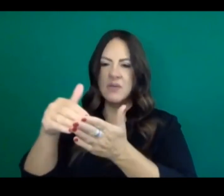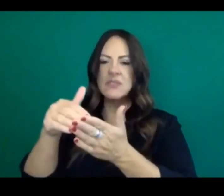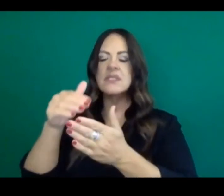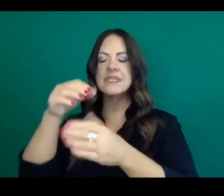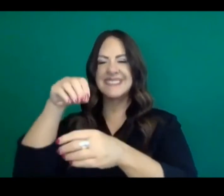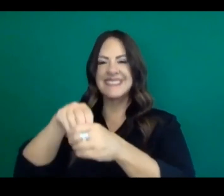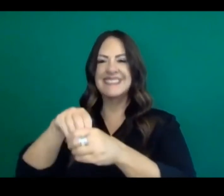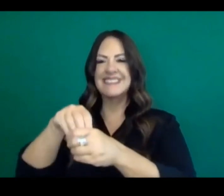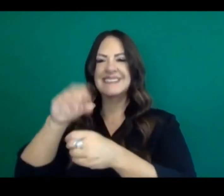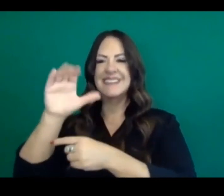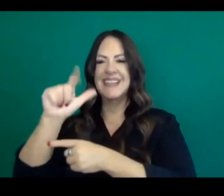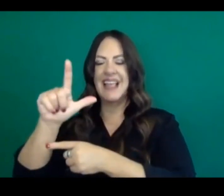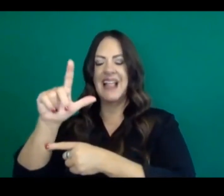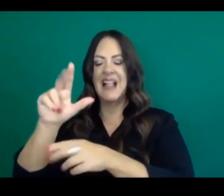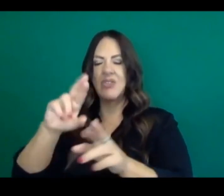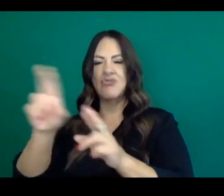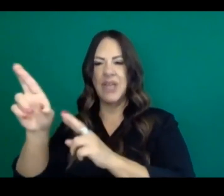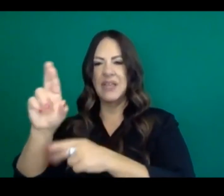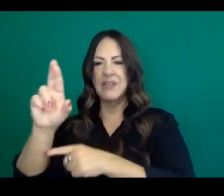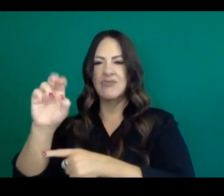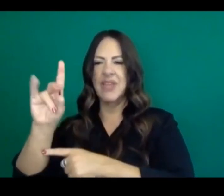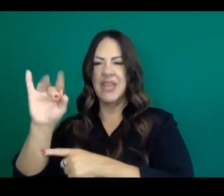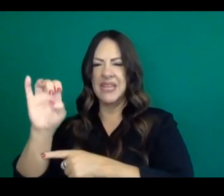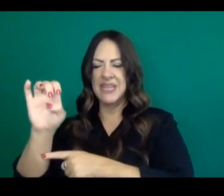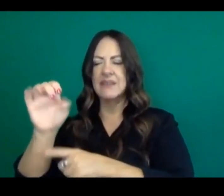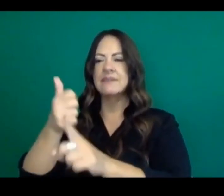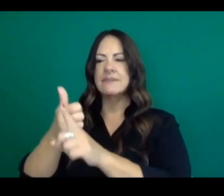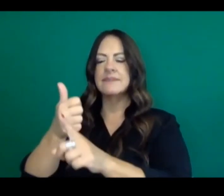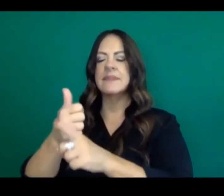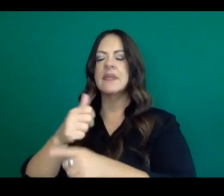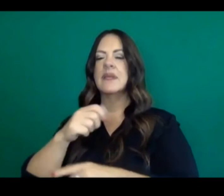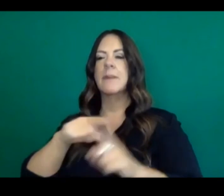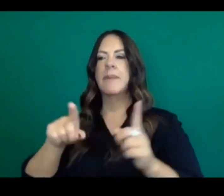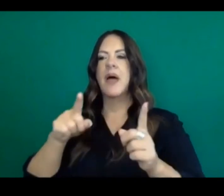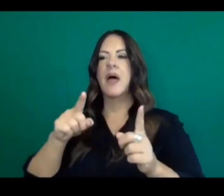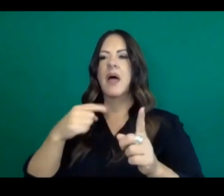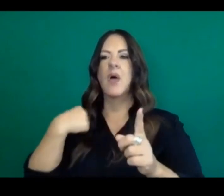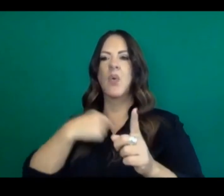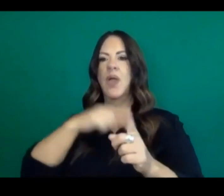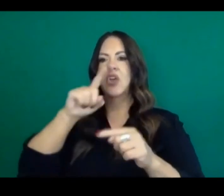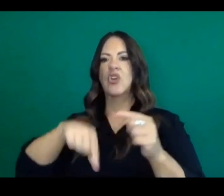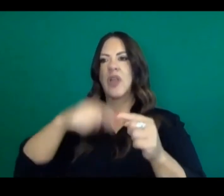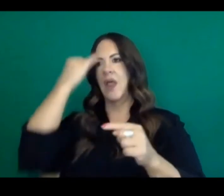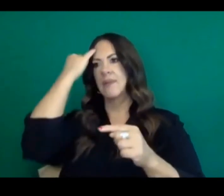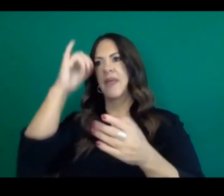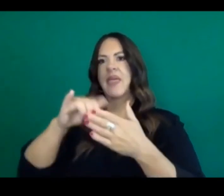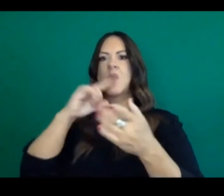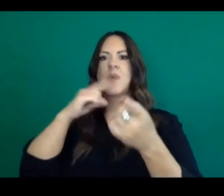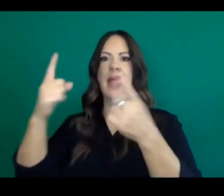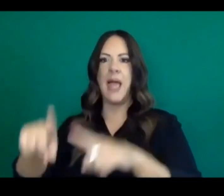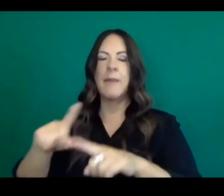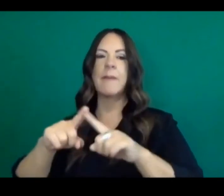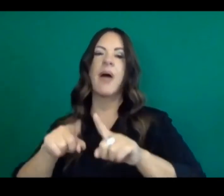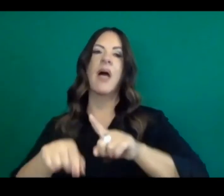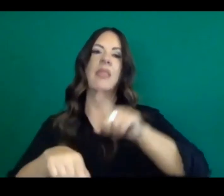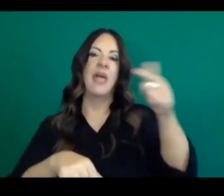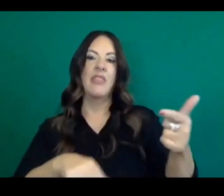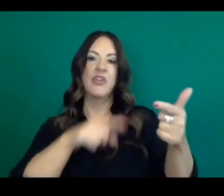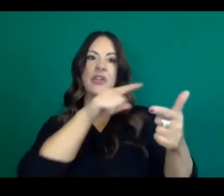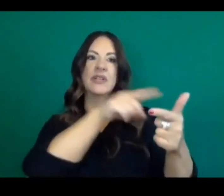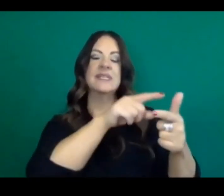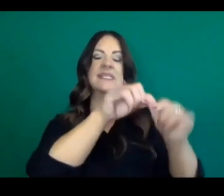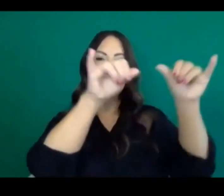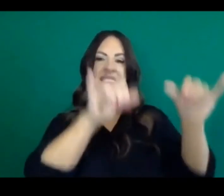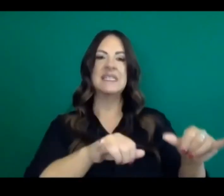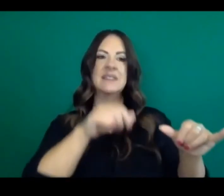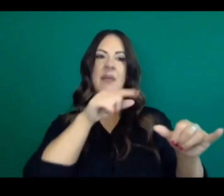uh, put a workload on CalReady that was never imagined. This system is built to really handle that high